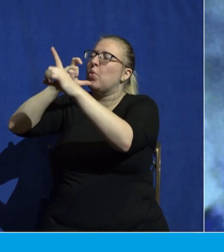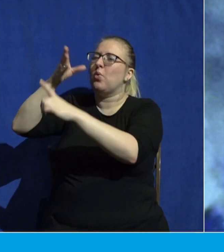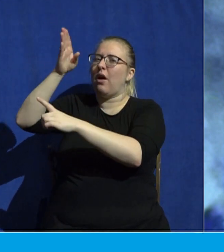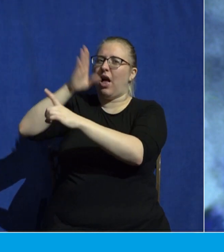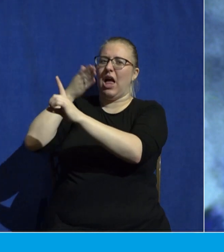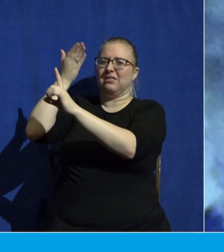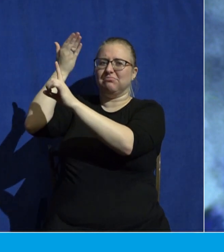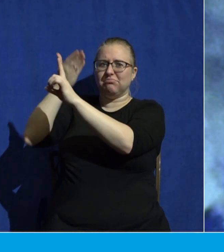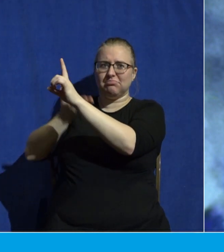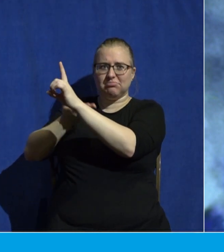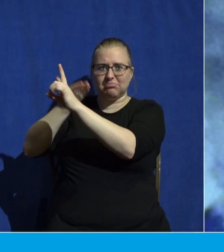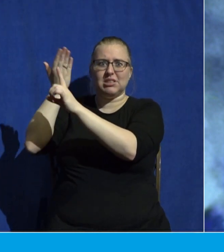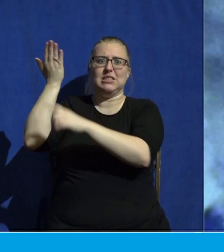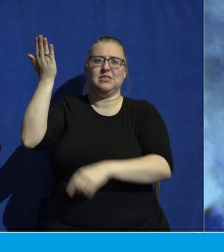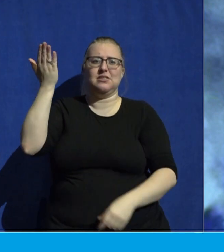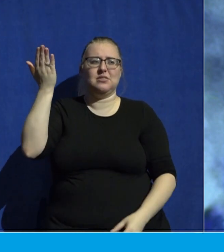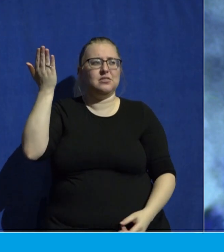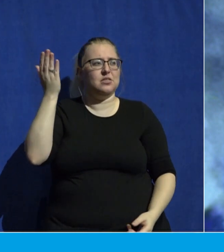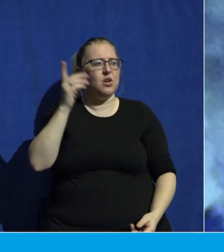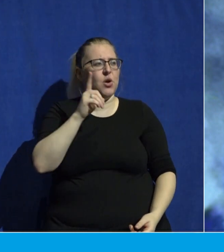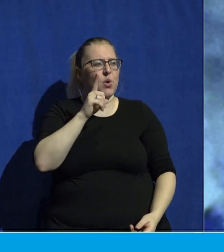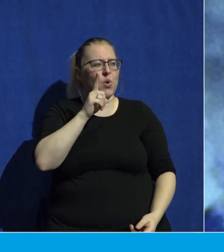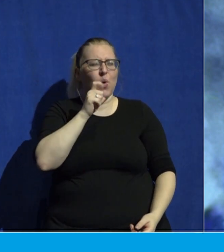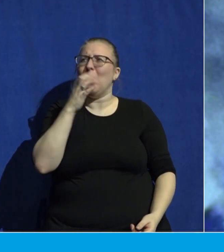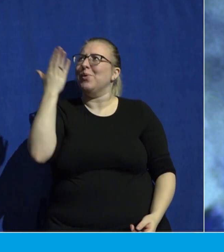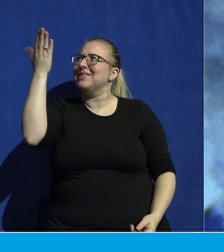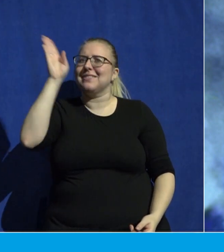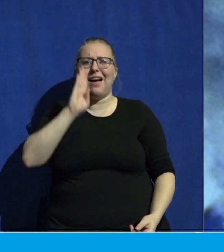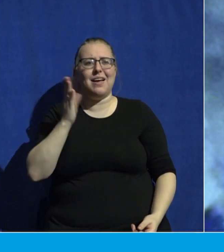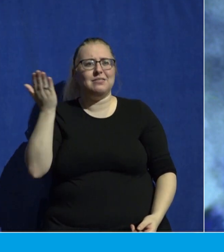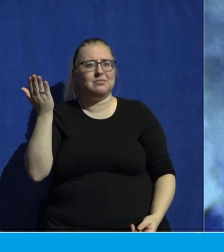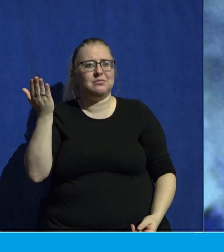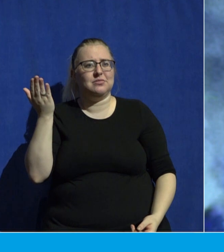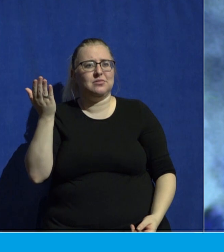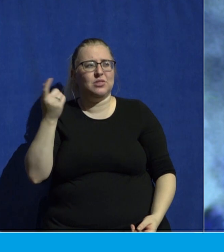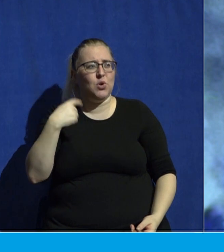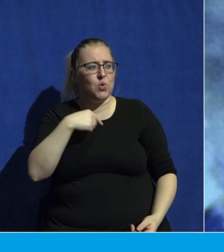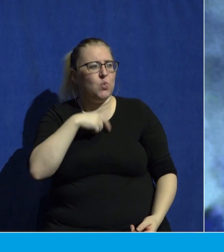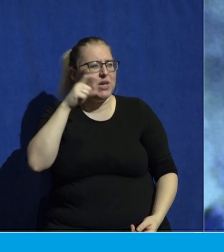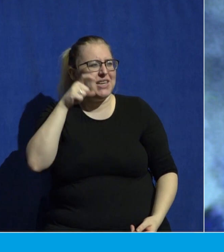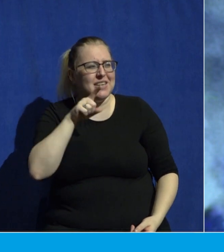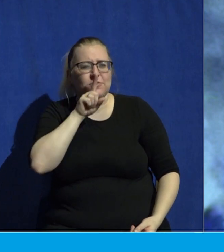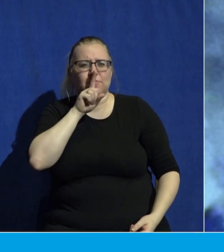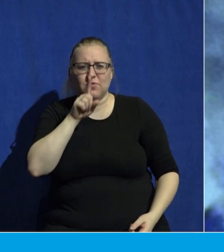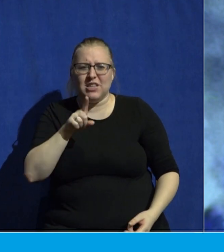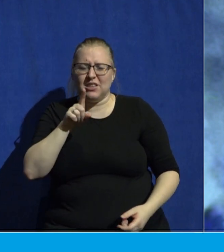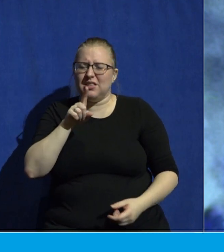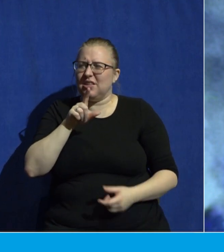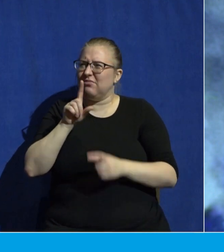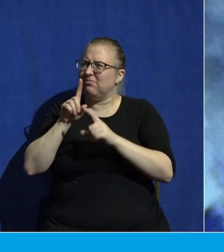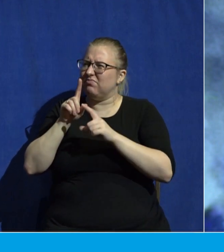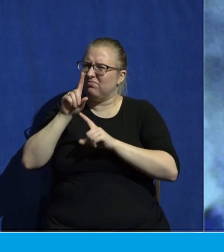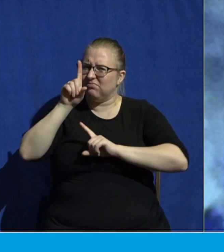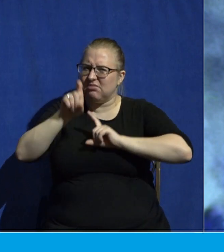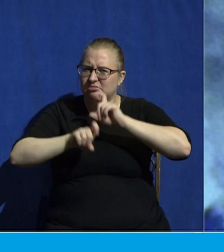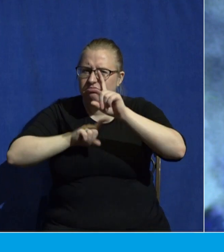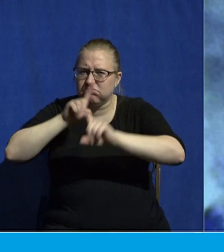Who is this God? We need to press into this question. Last month, were reading